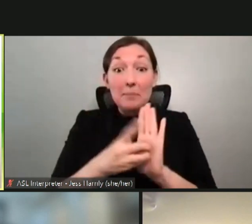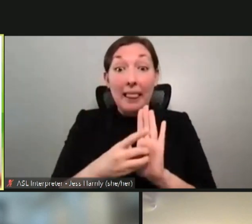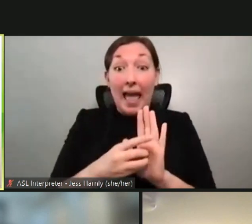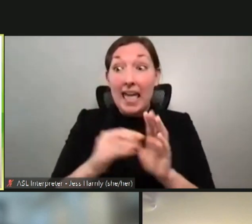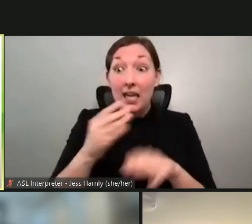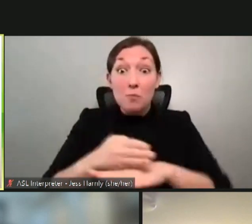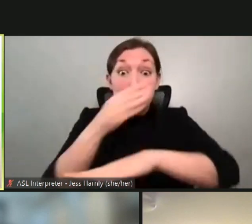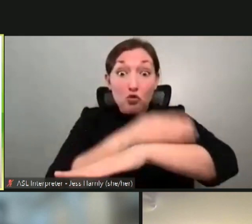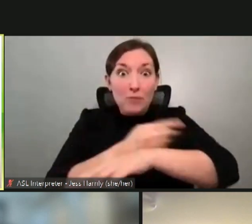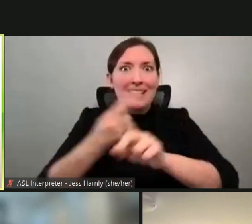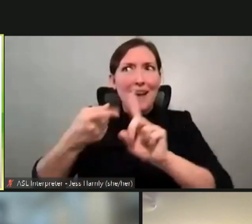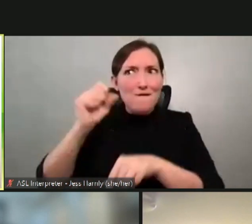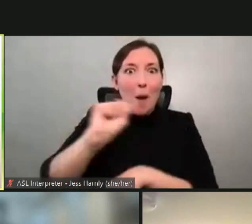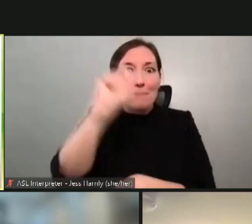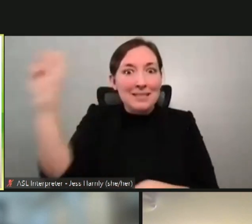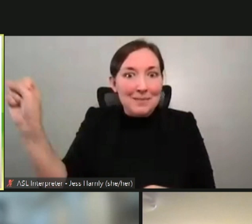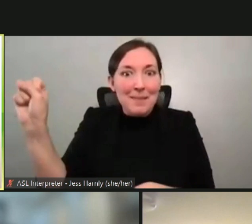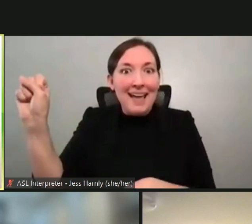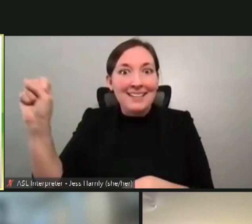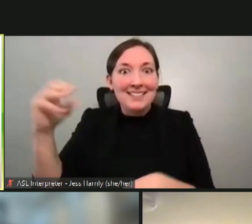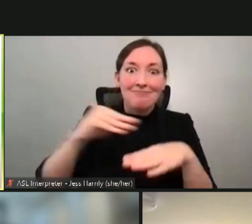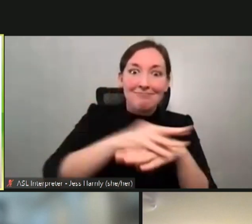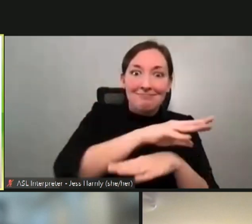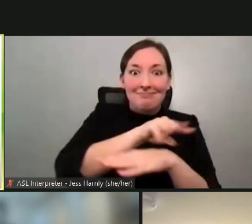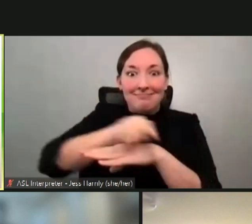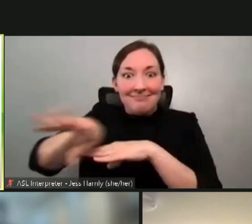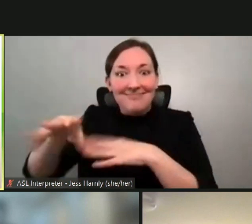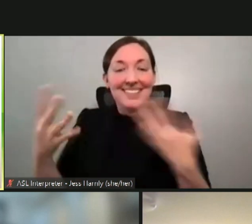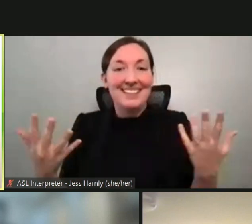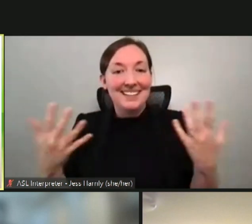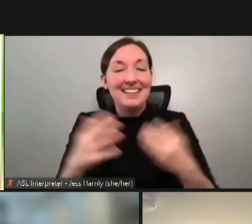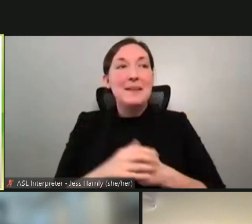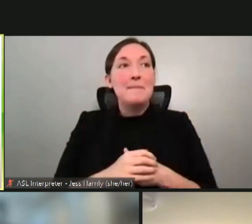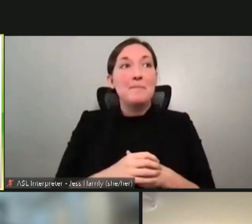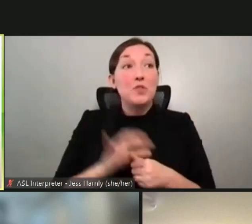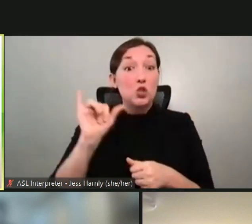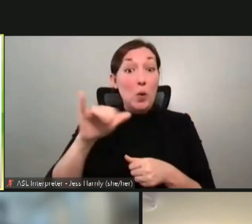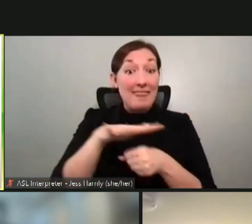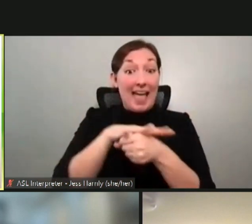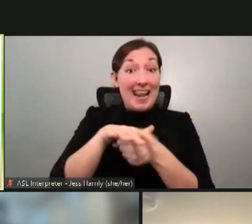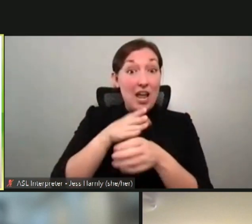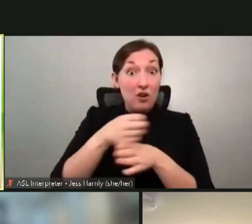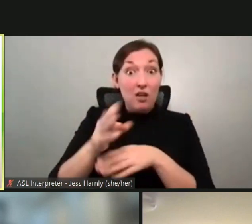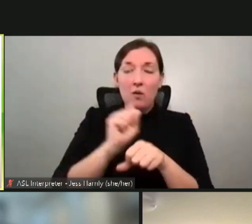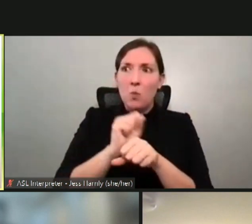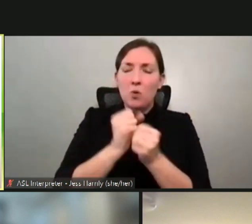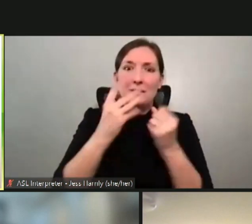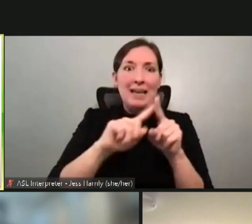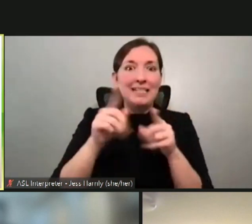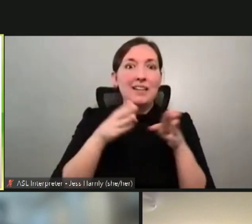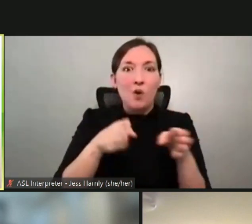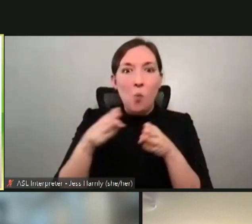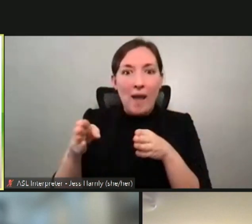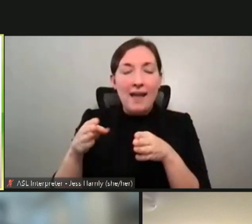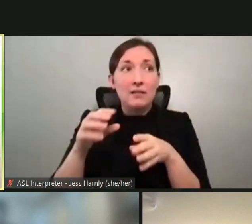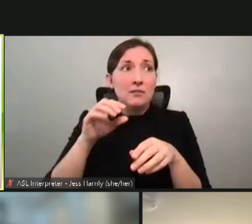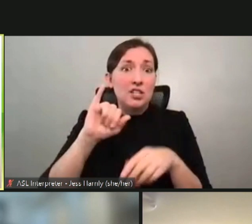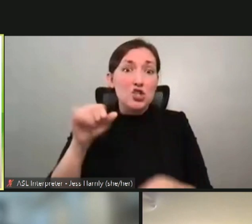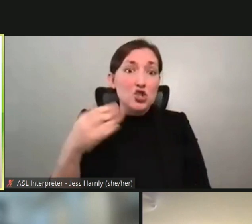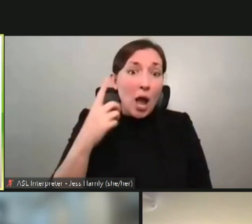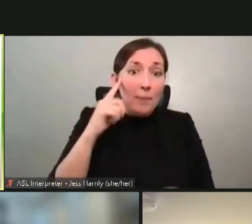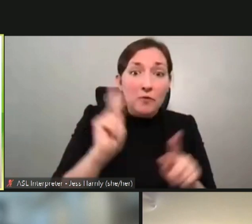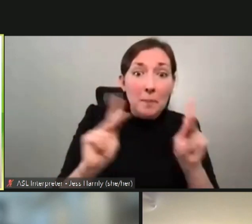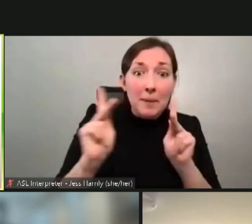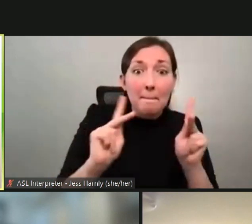industry and vice versa. And so in this area, it works so many different ways with regards to employing people, which is